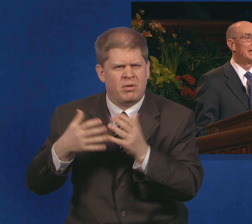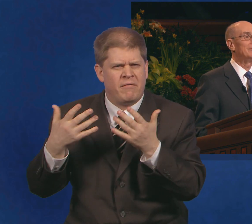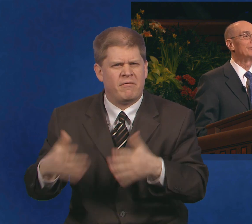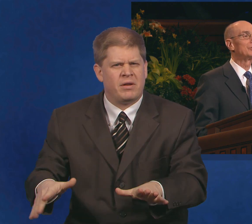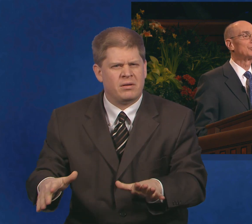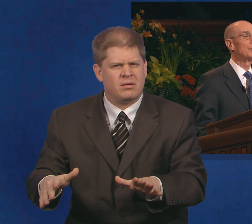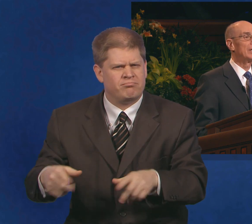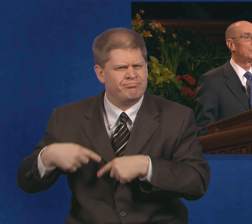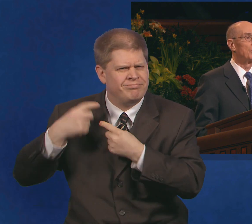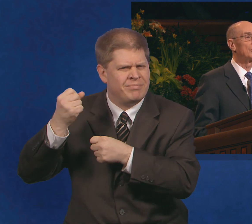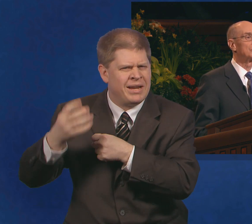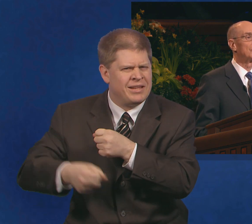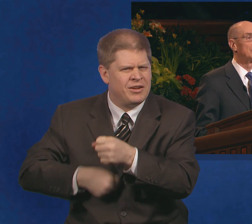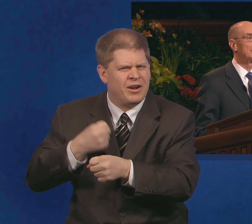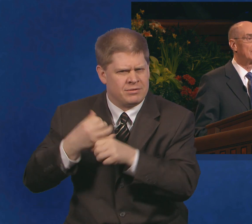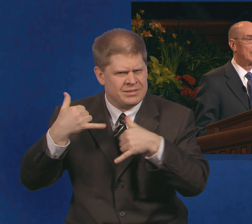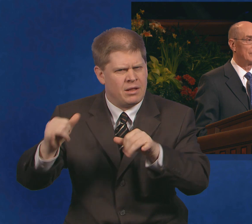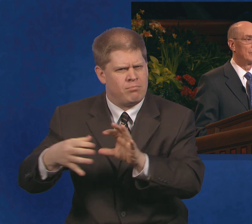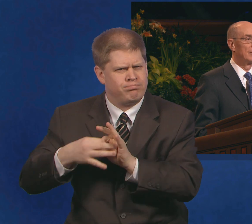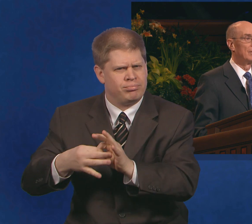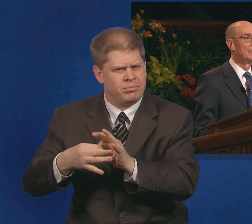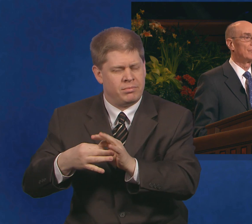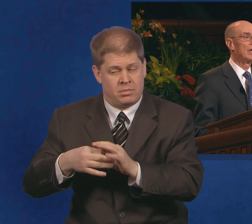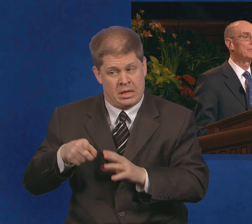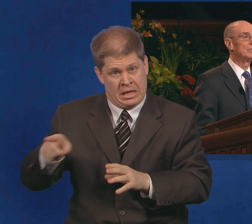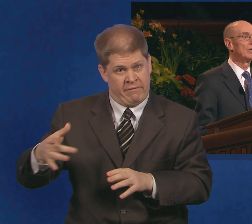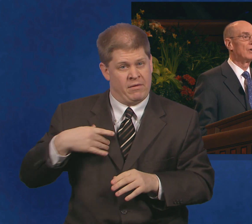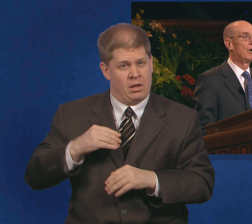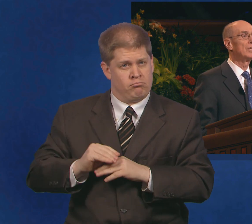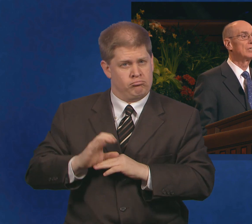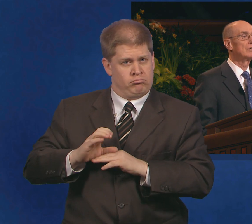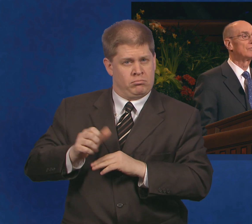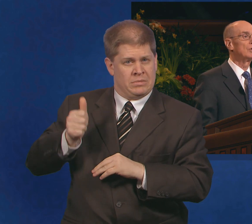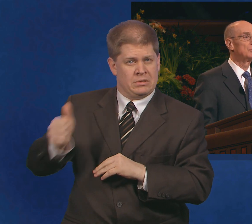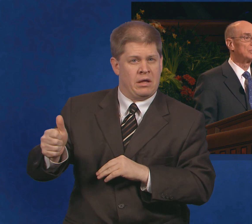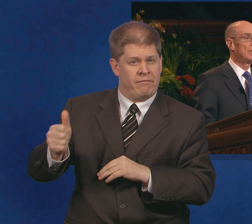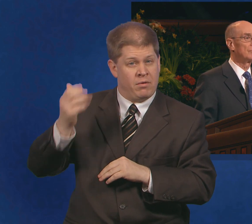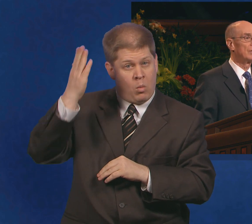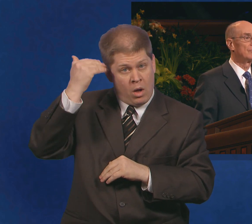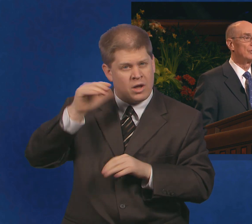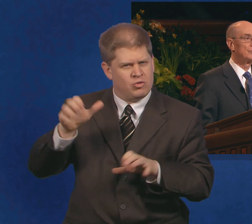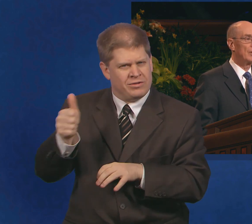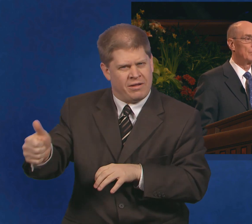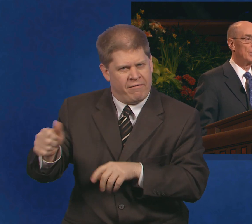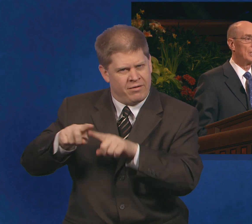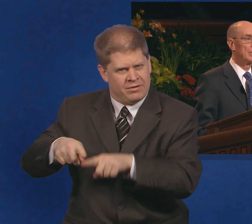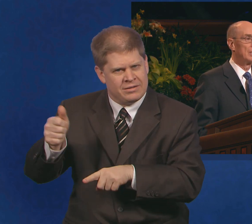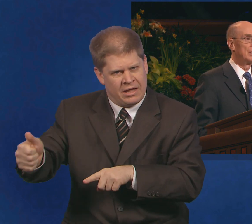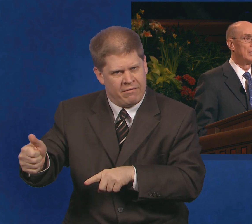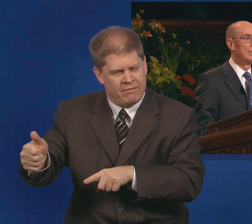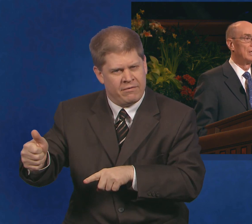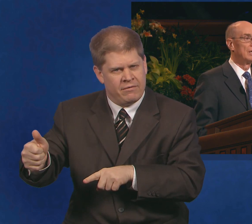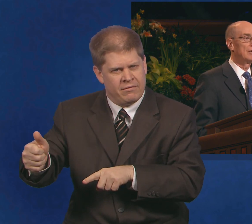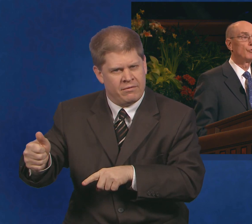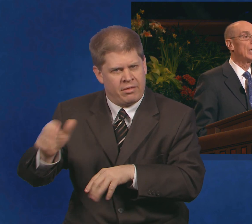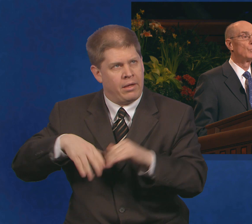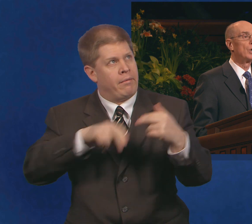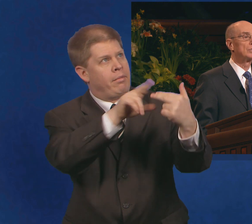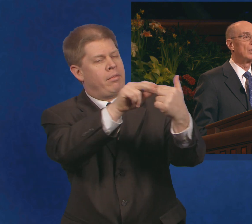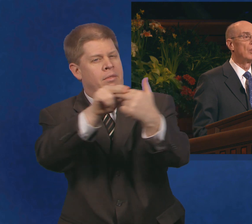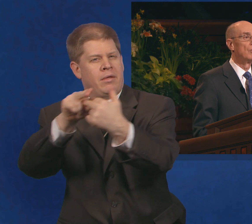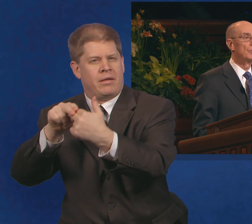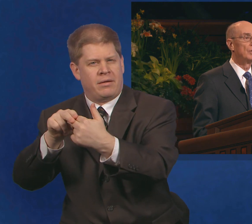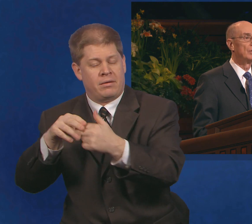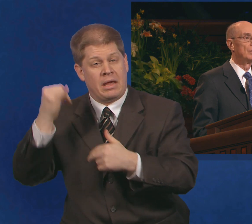And he feels greater personal dignity for having done all he could for himself and for his family. If we